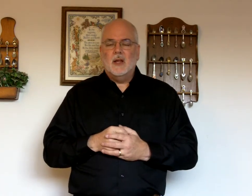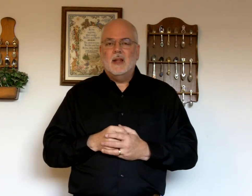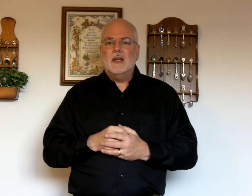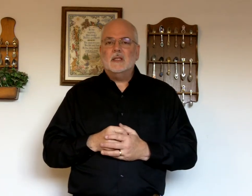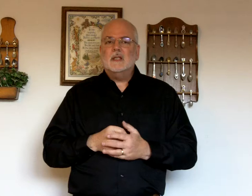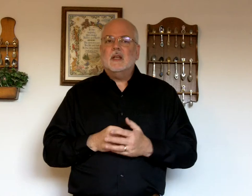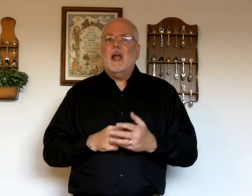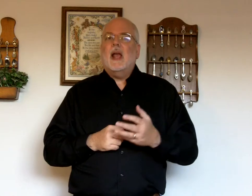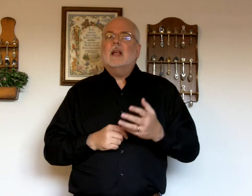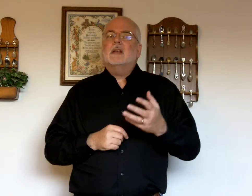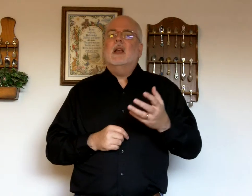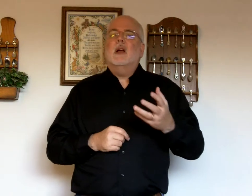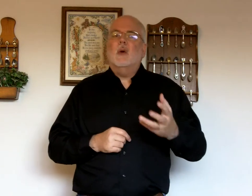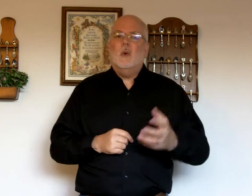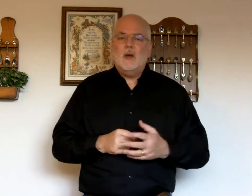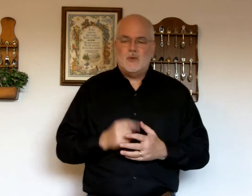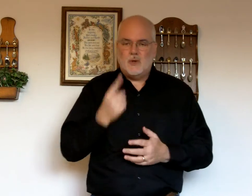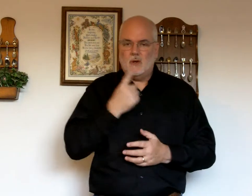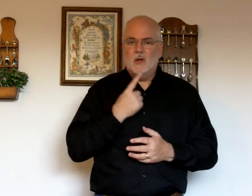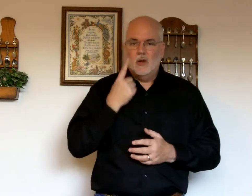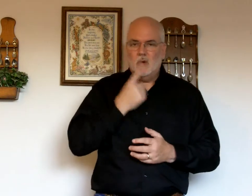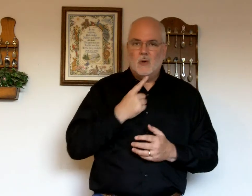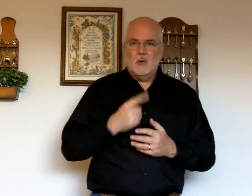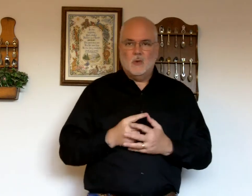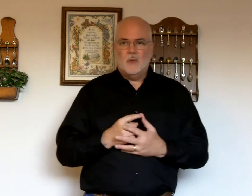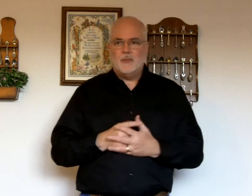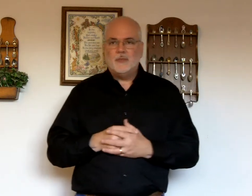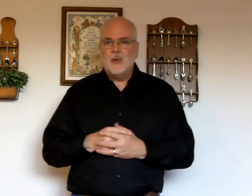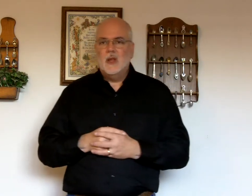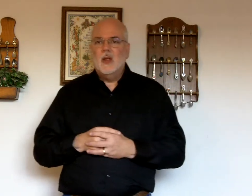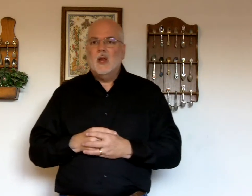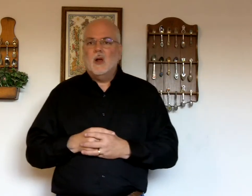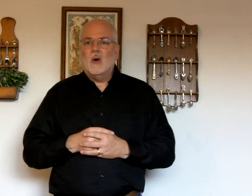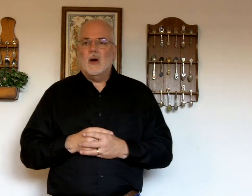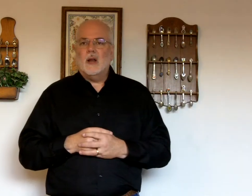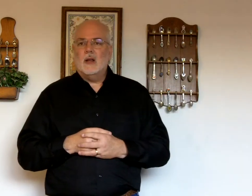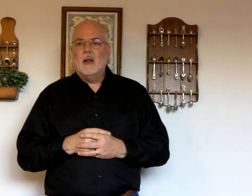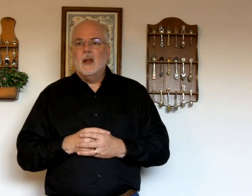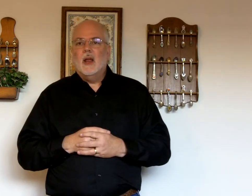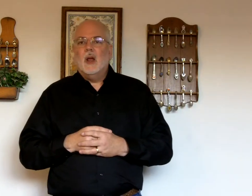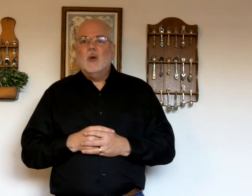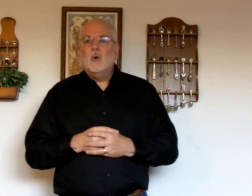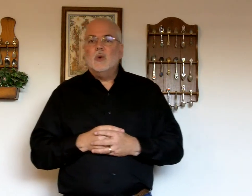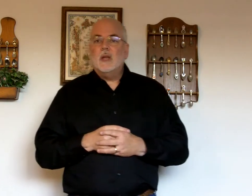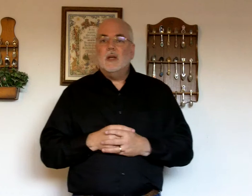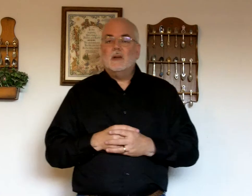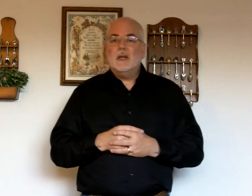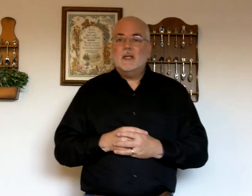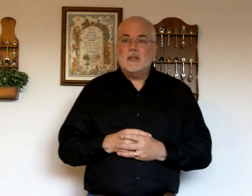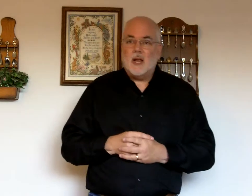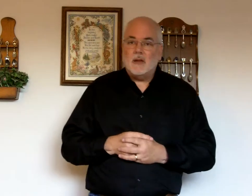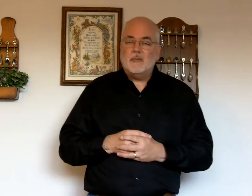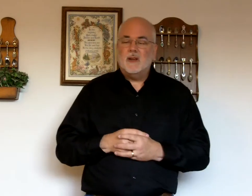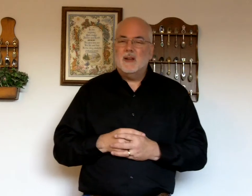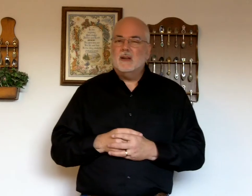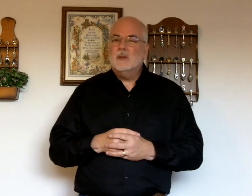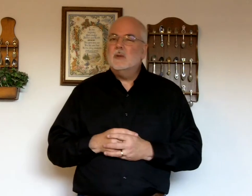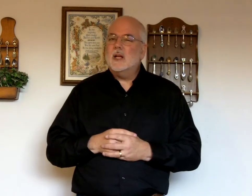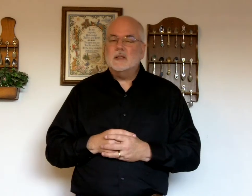This is asking a question. Who? Alright. Who yielded his life. Ooh, that's not